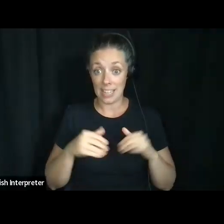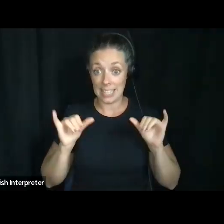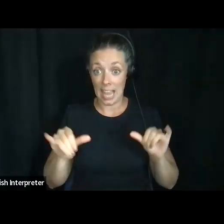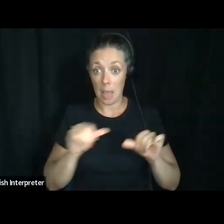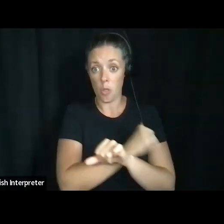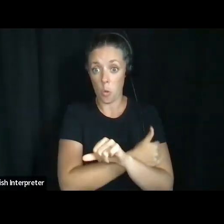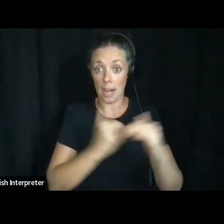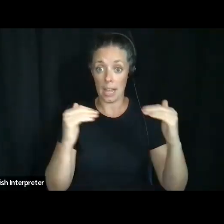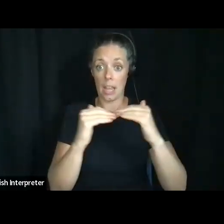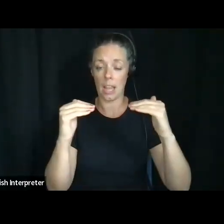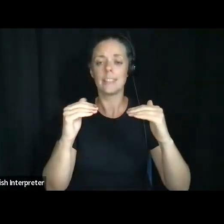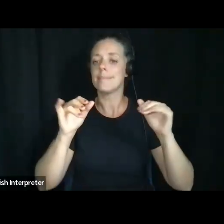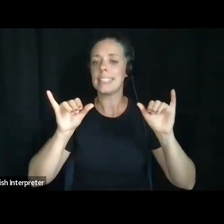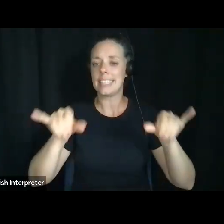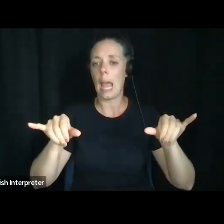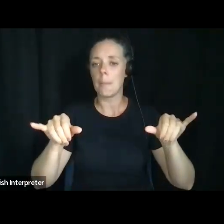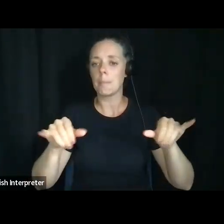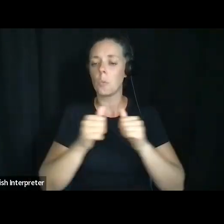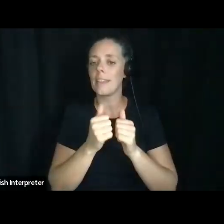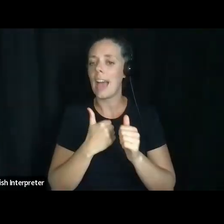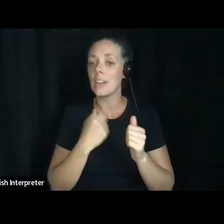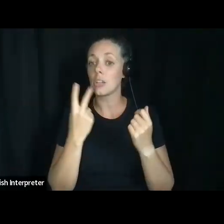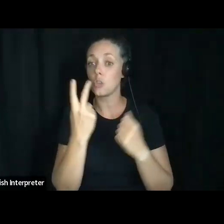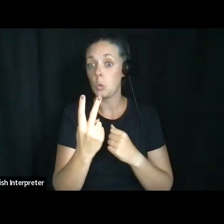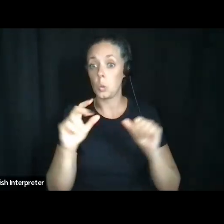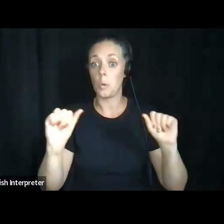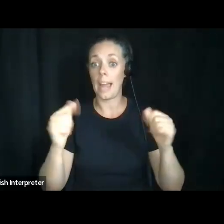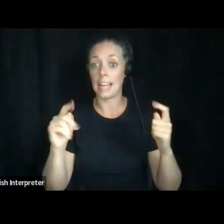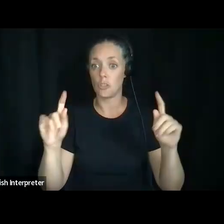is, as we talked about before, having two agents. What if they don't agree?